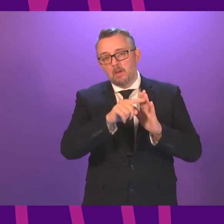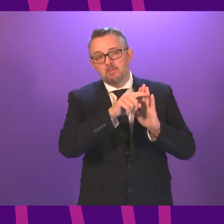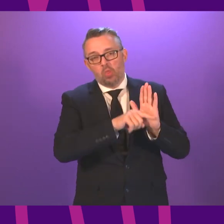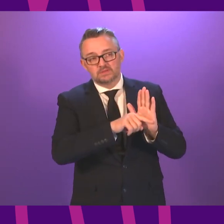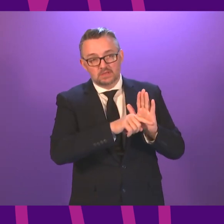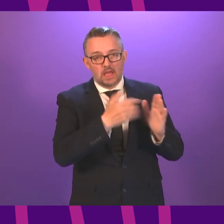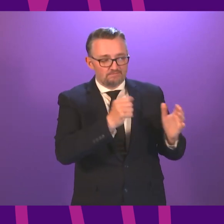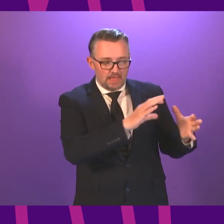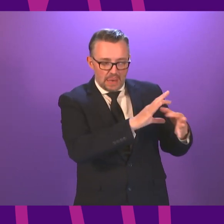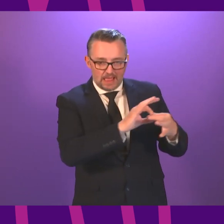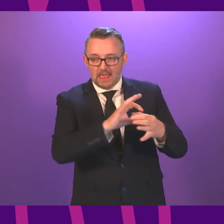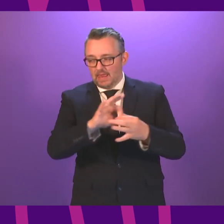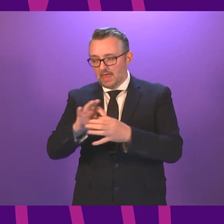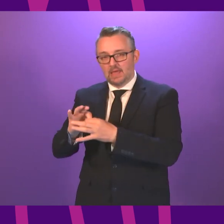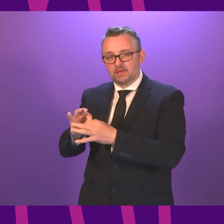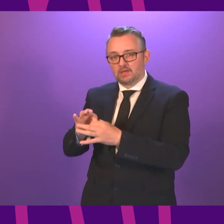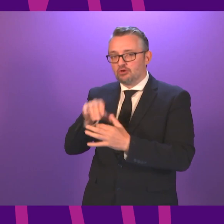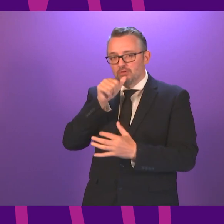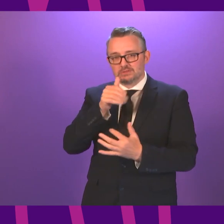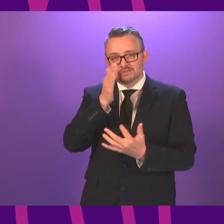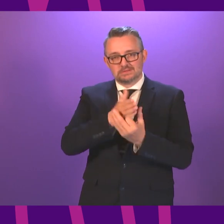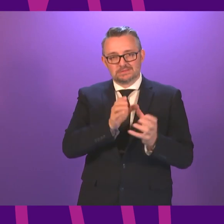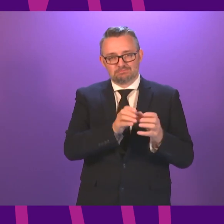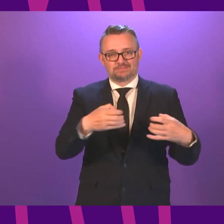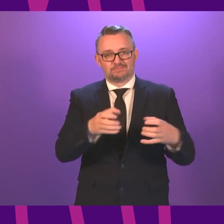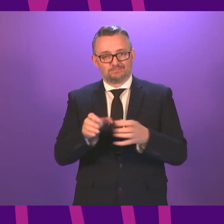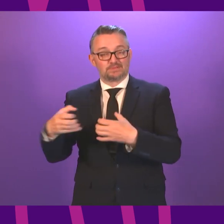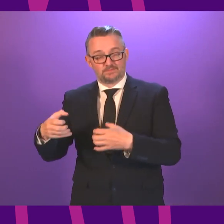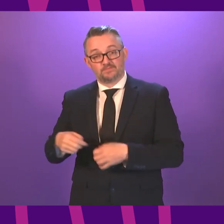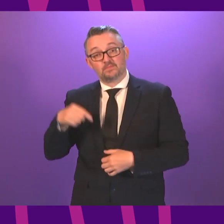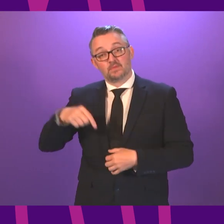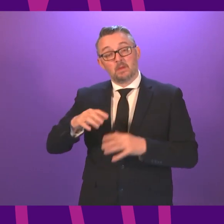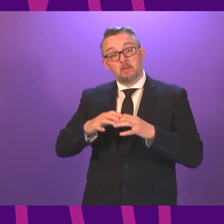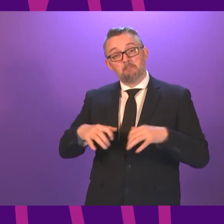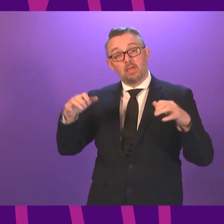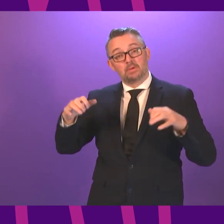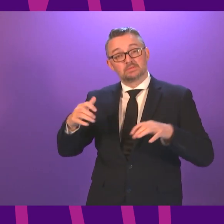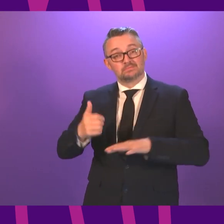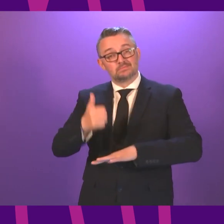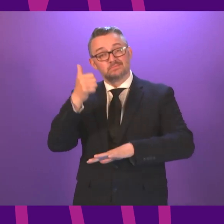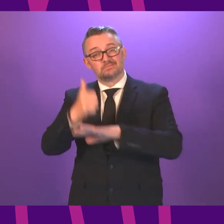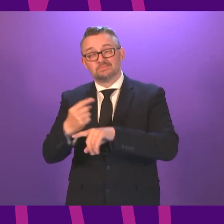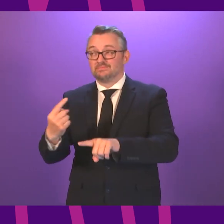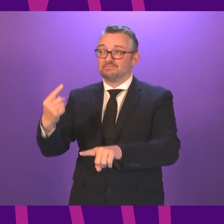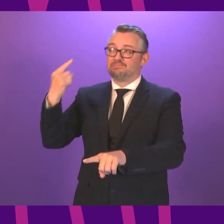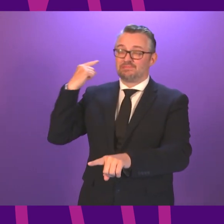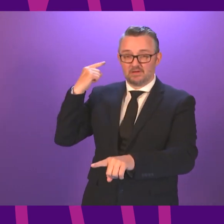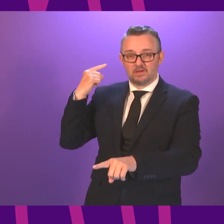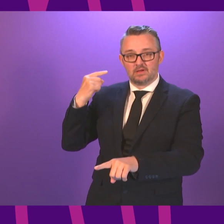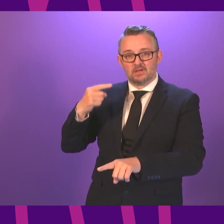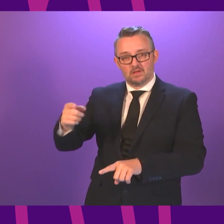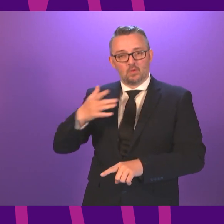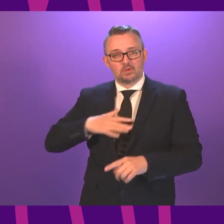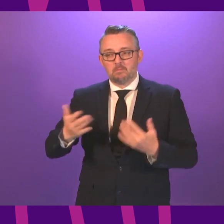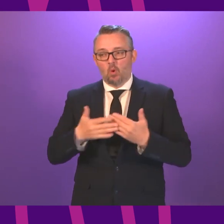unites us than divides us. Indeed, when this Parliament was established, the hope was that a more